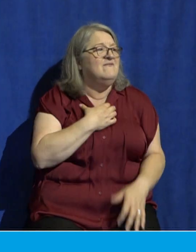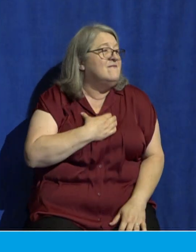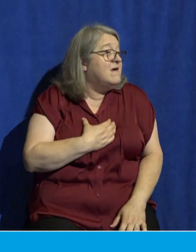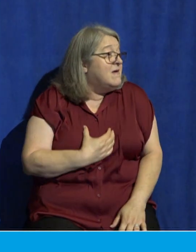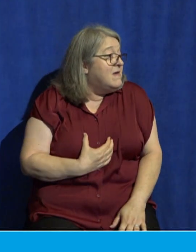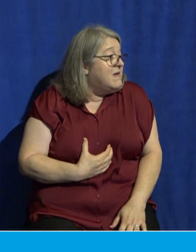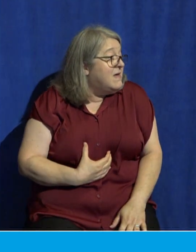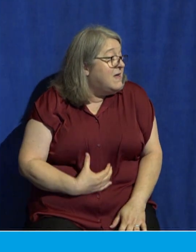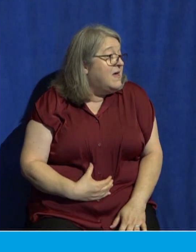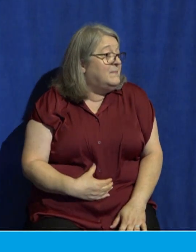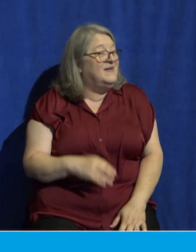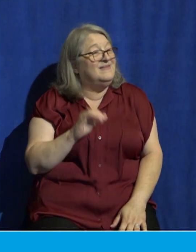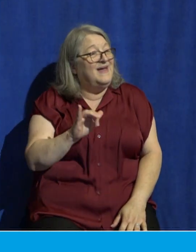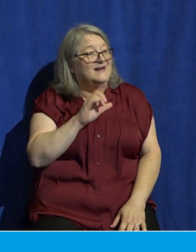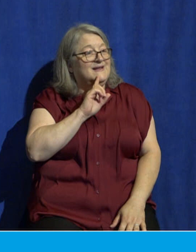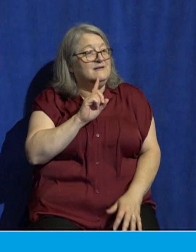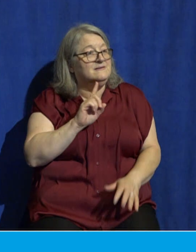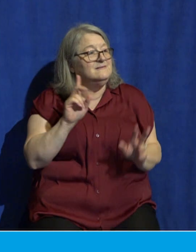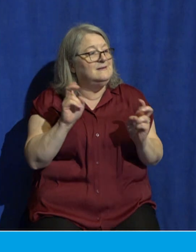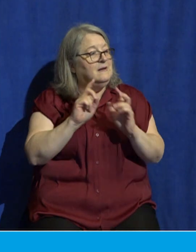are but the beginning of the birth pains.